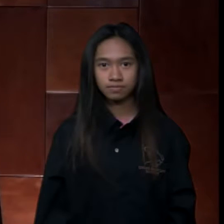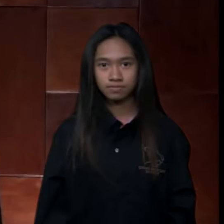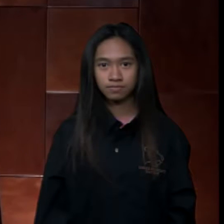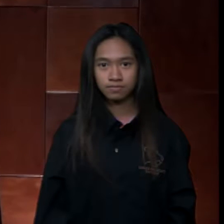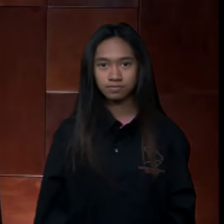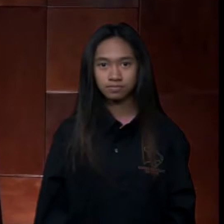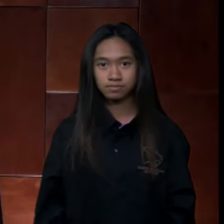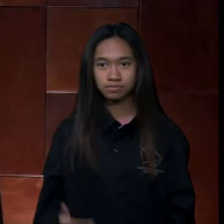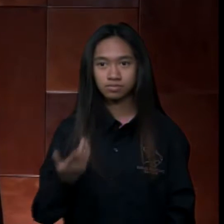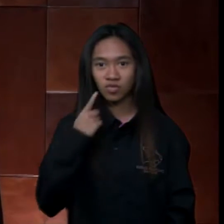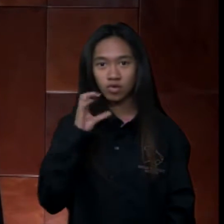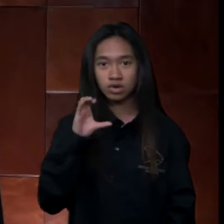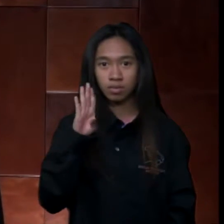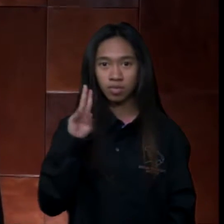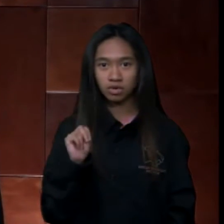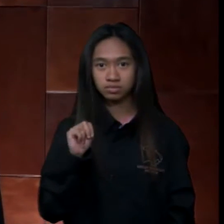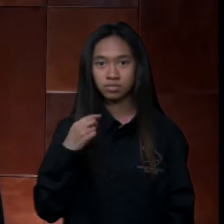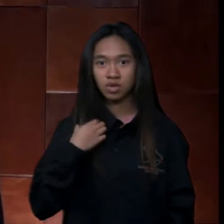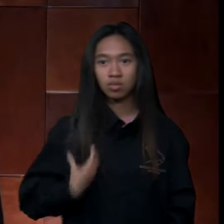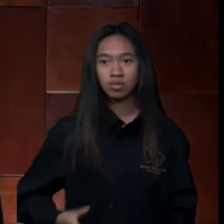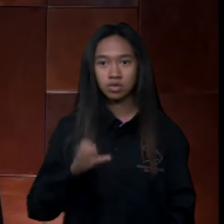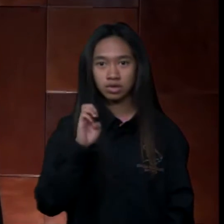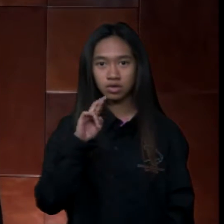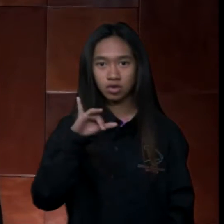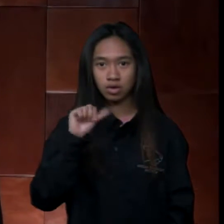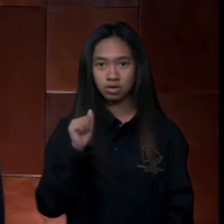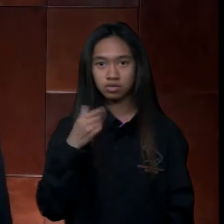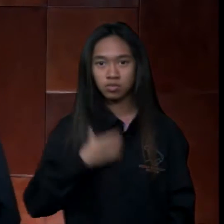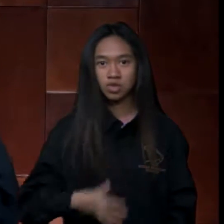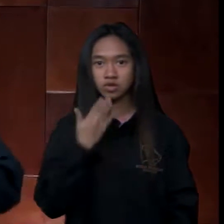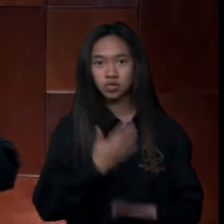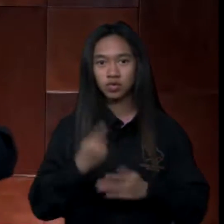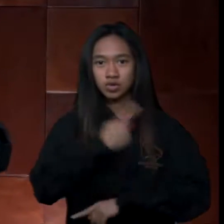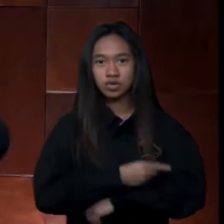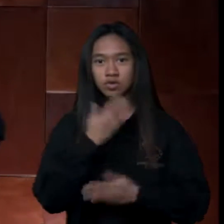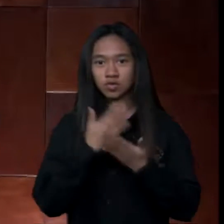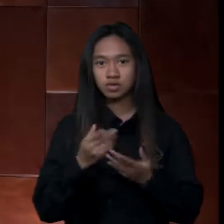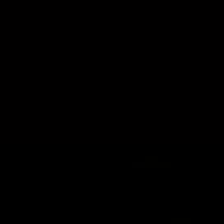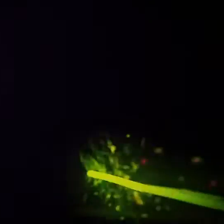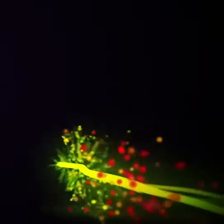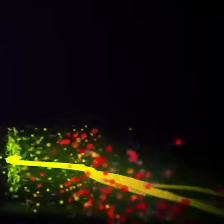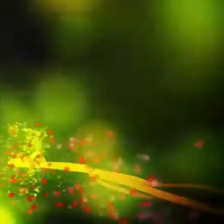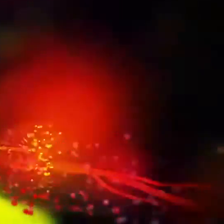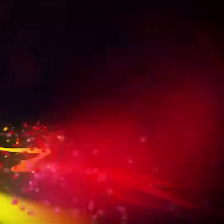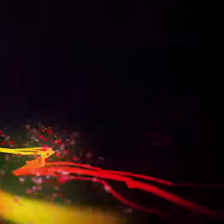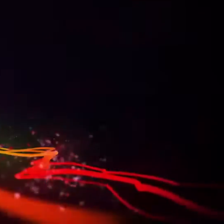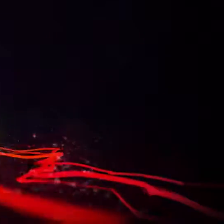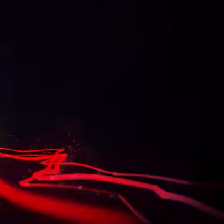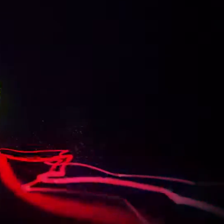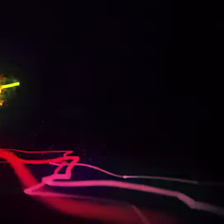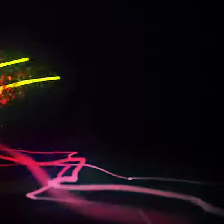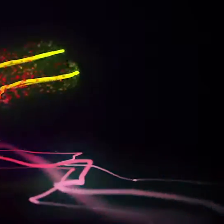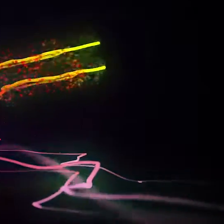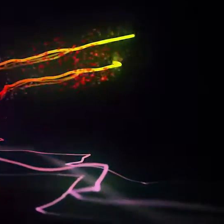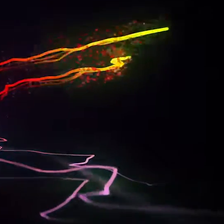And for the CBN, I'm Erica Garcia, wishing you a good day and some good news. Thank